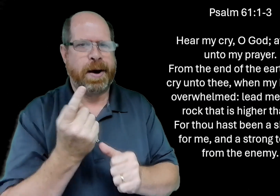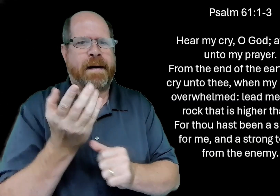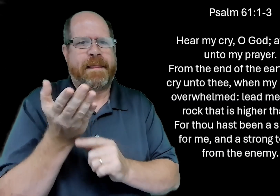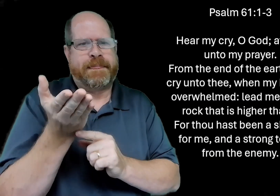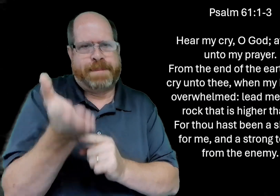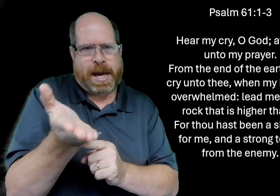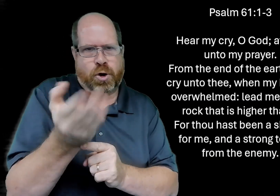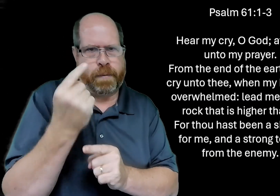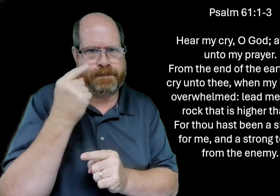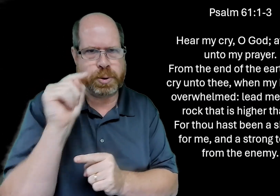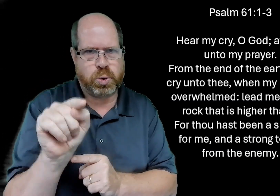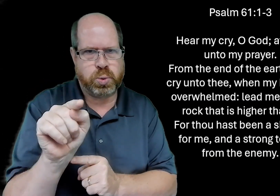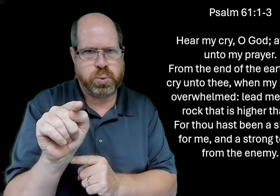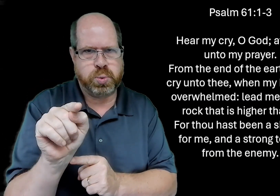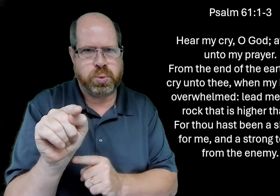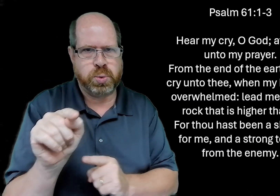that god is always there for you